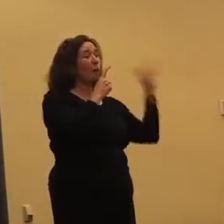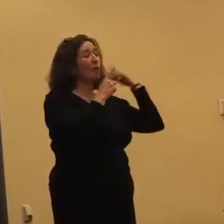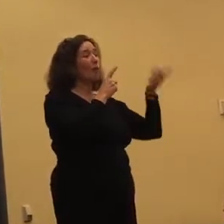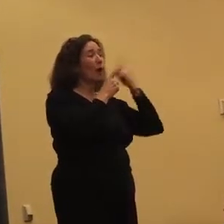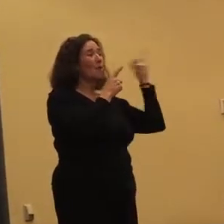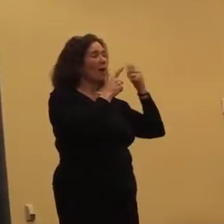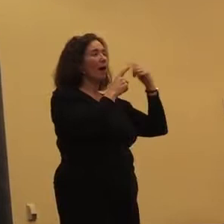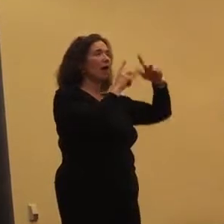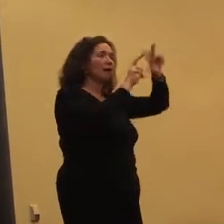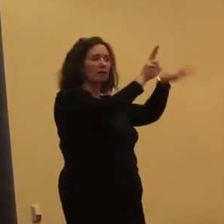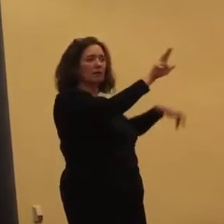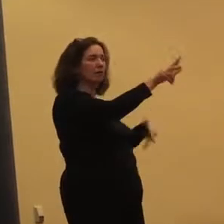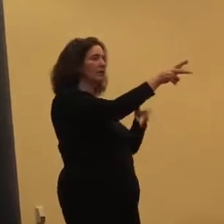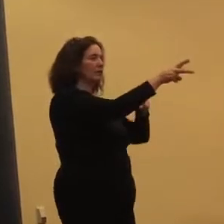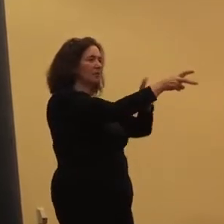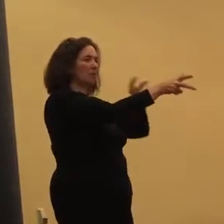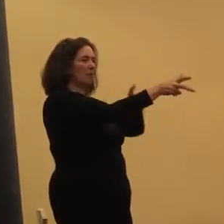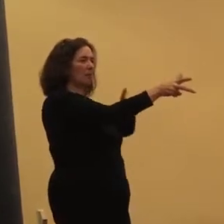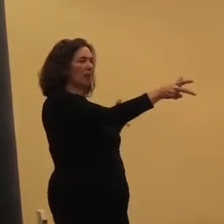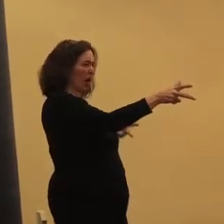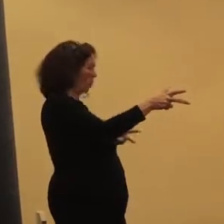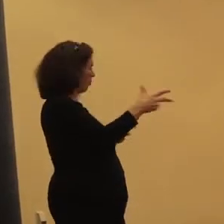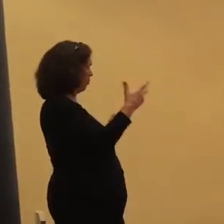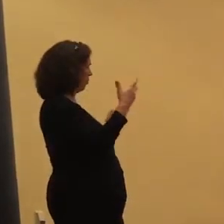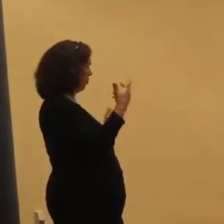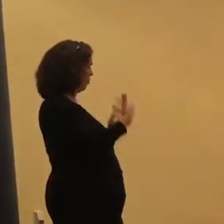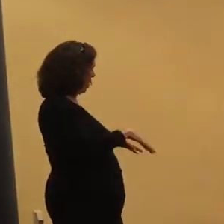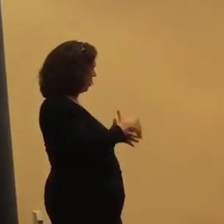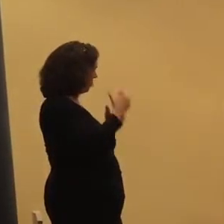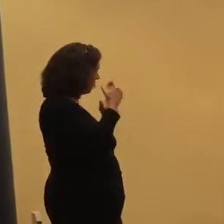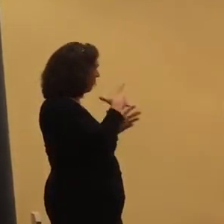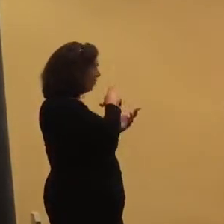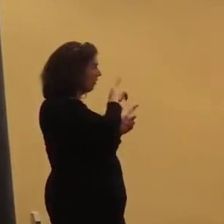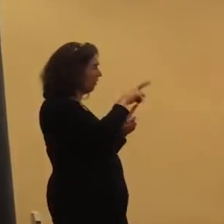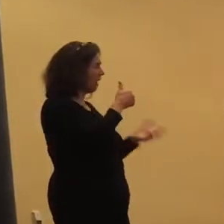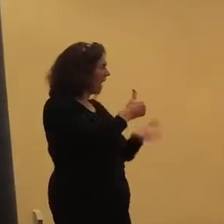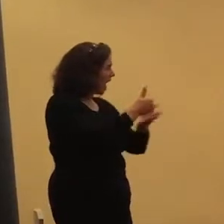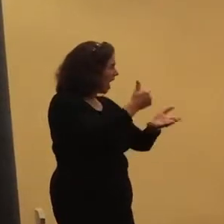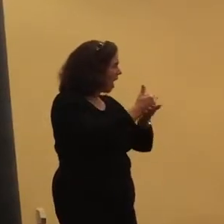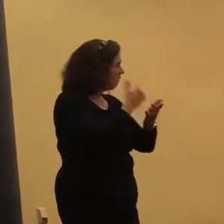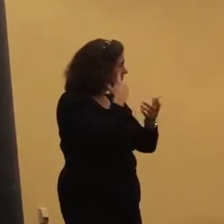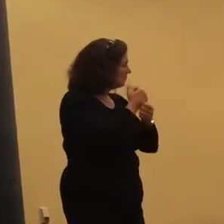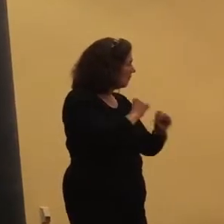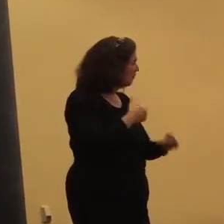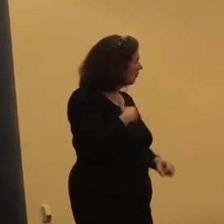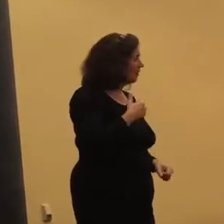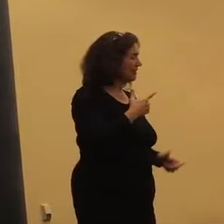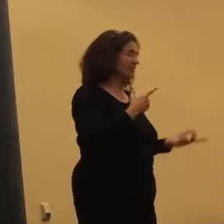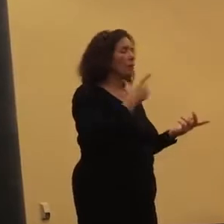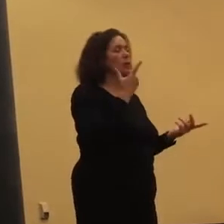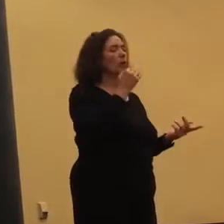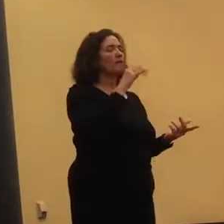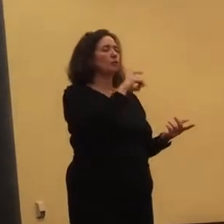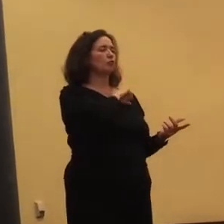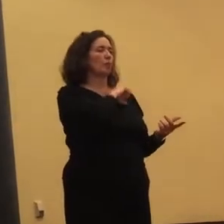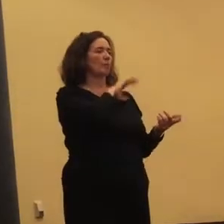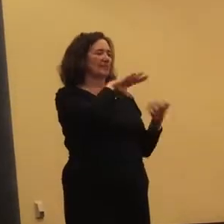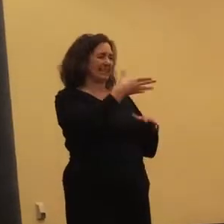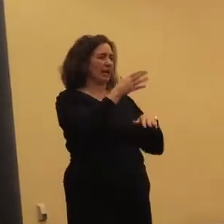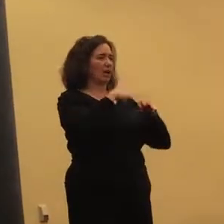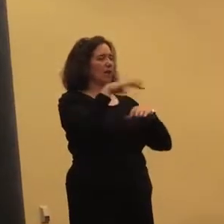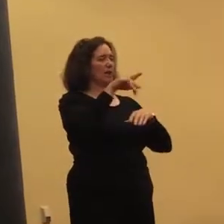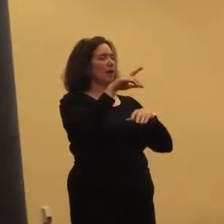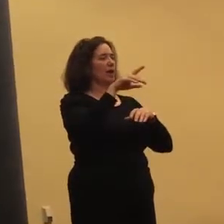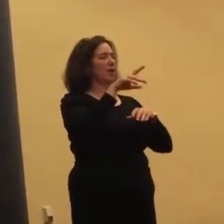And I said, gee, a lot of you came to our rescue. He said, well, ma'am, one of our troopers died on that